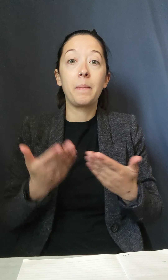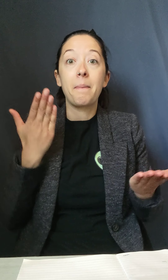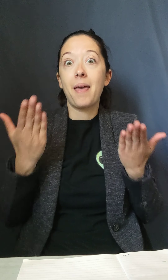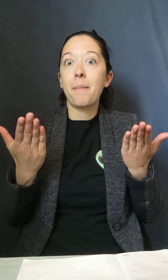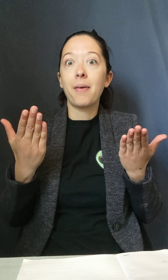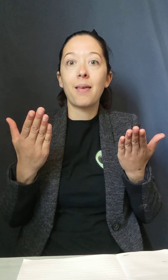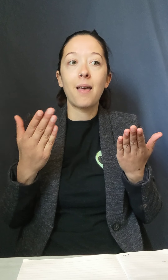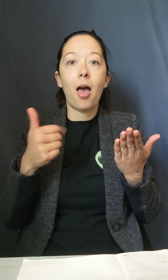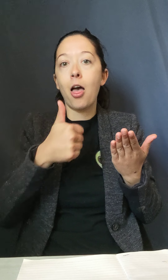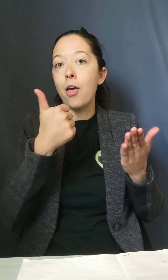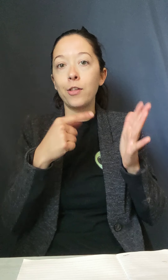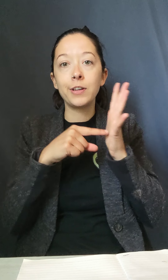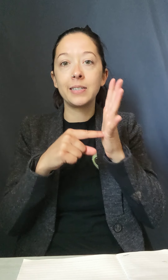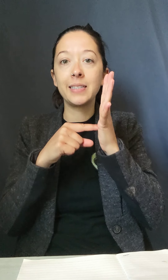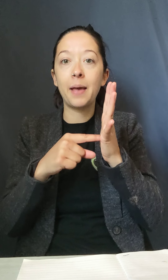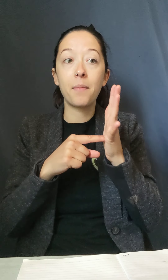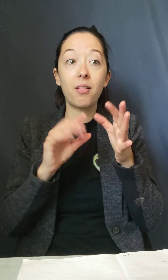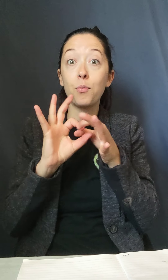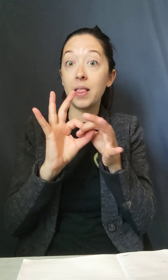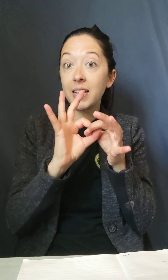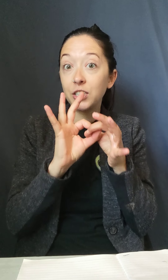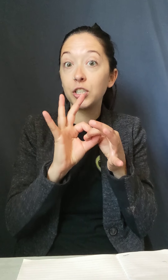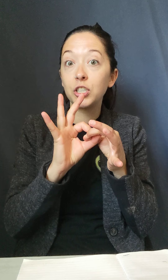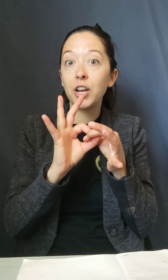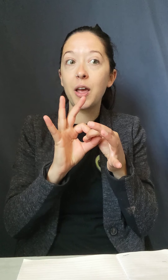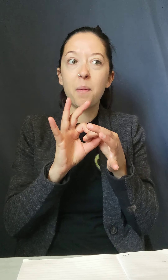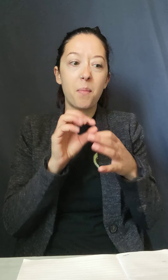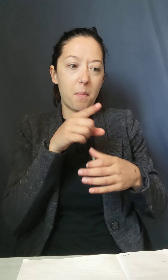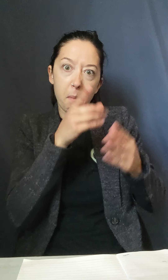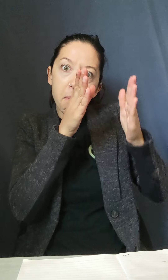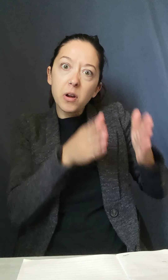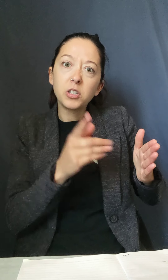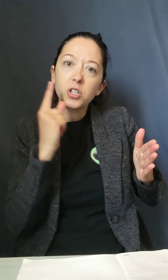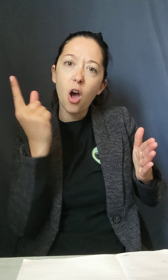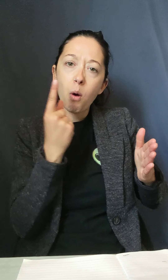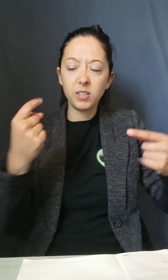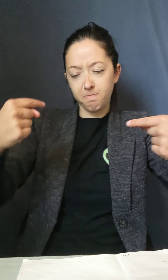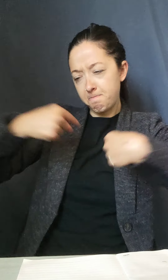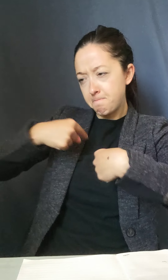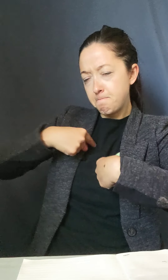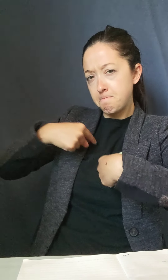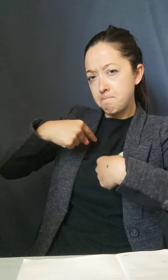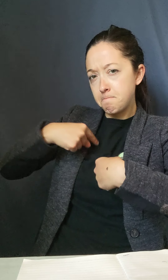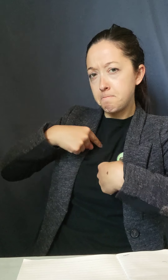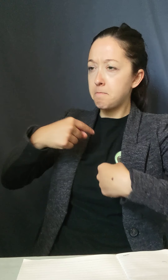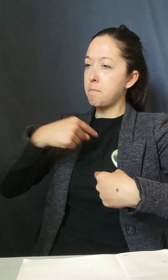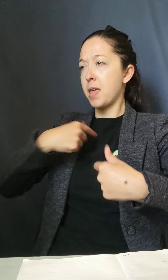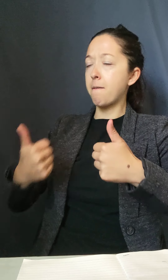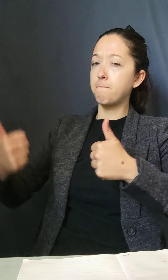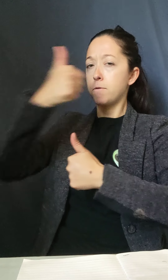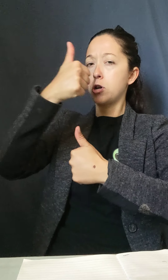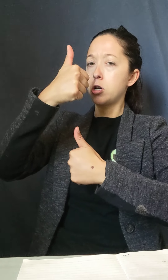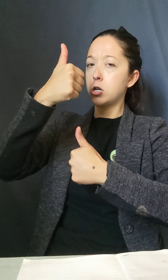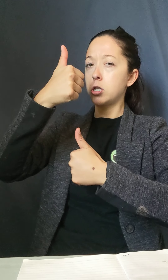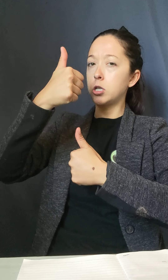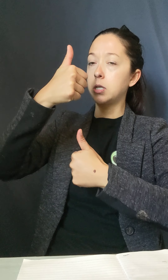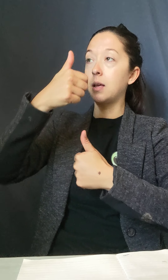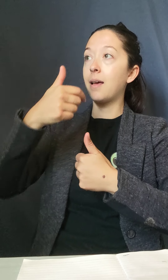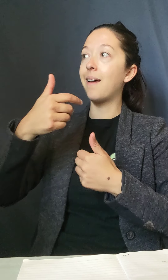do something for them, like always, always, and you never get to pick you first. And so finally, that night, you stand up and you say, no, I'm not going to